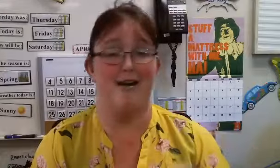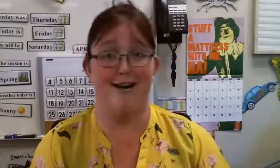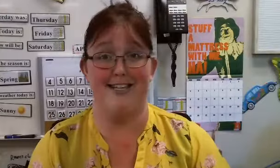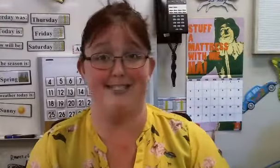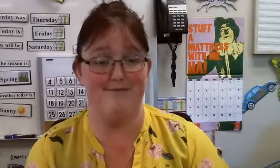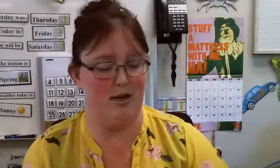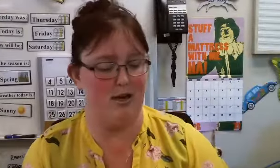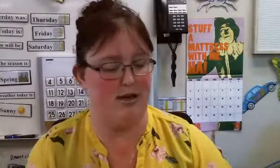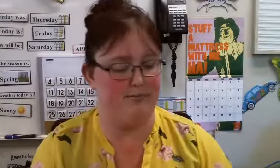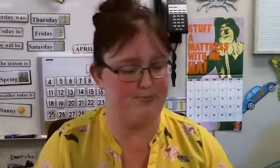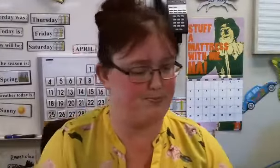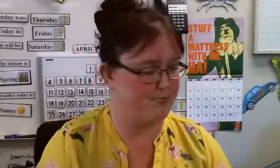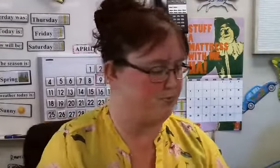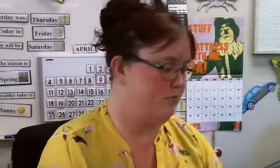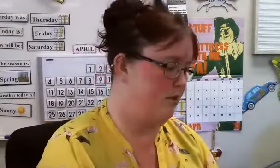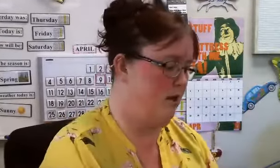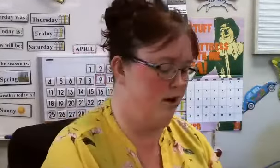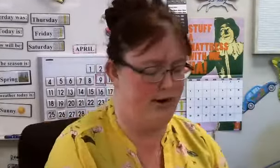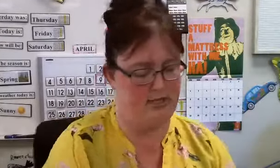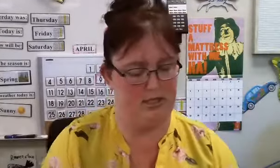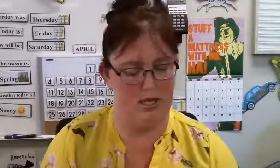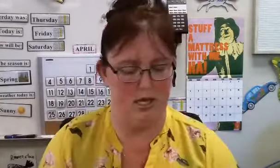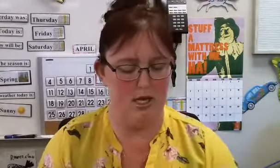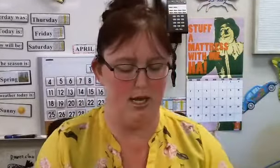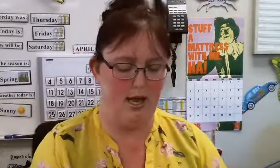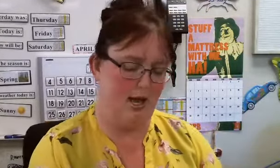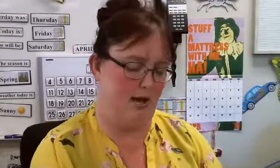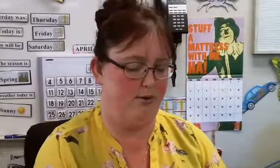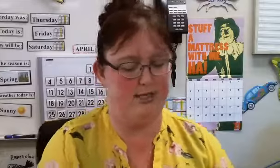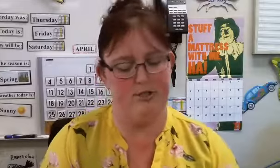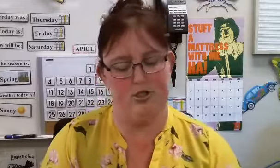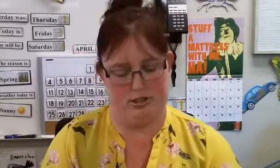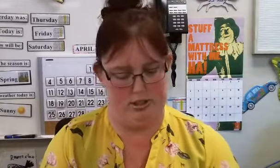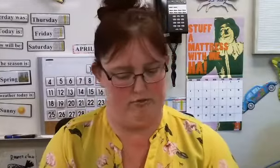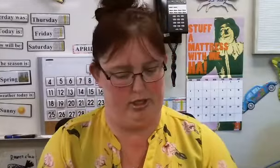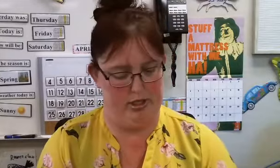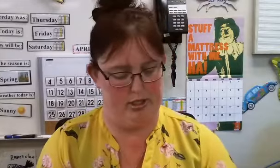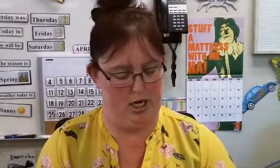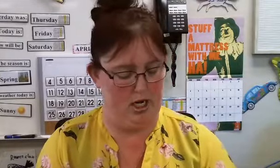Awesome job. All right. How is Ms. Jessica feeling today?